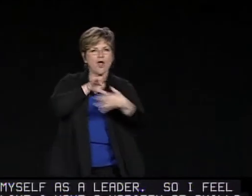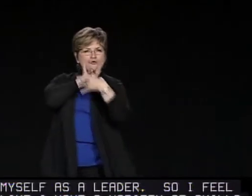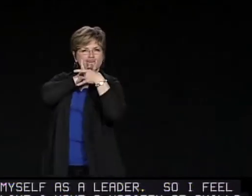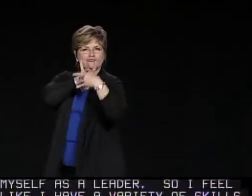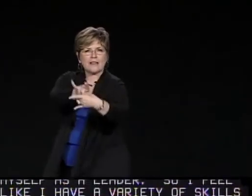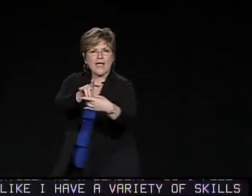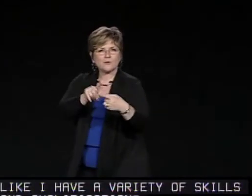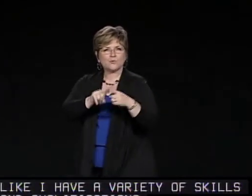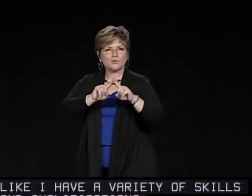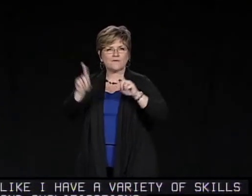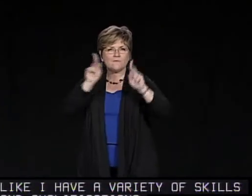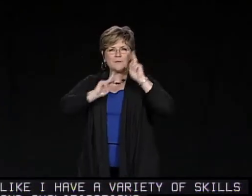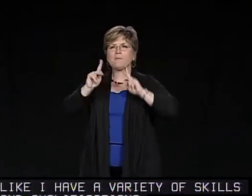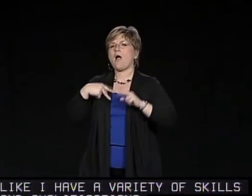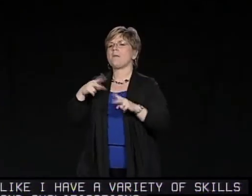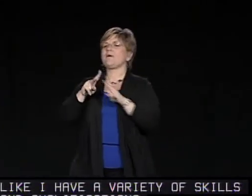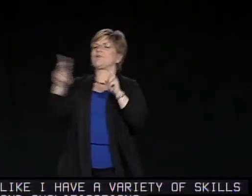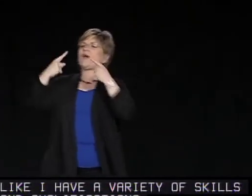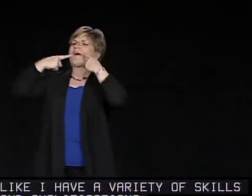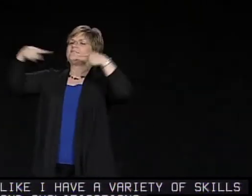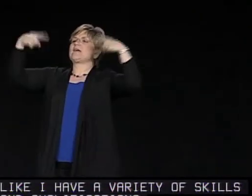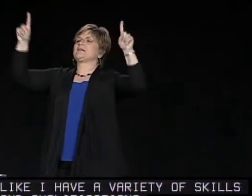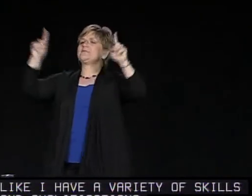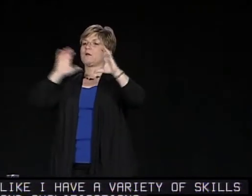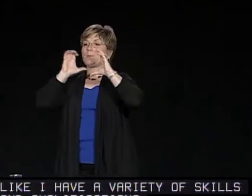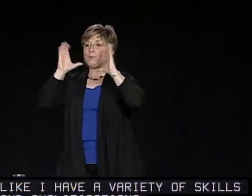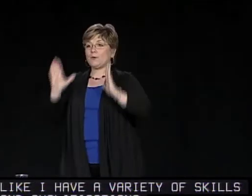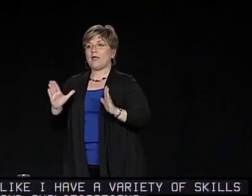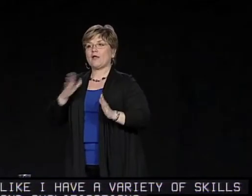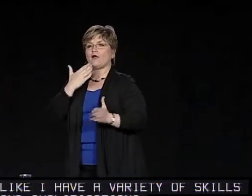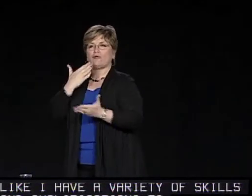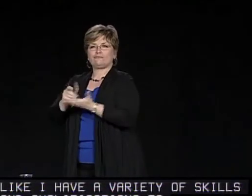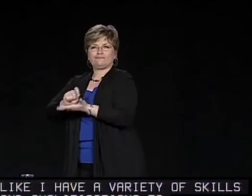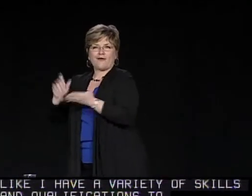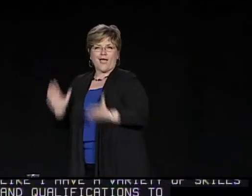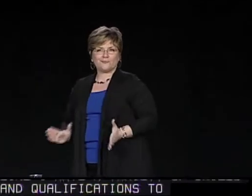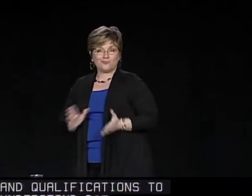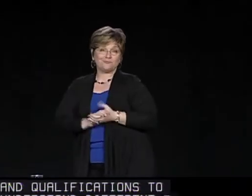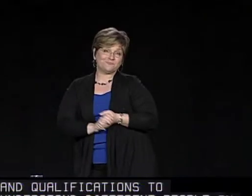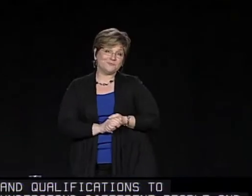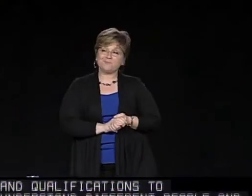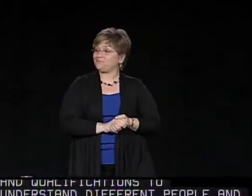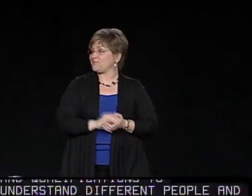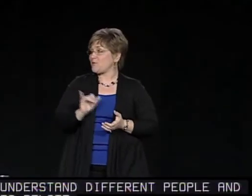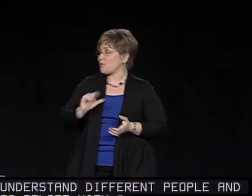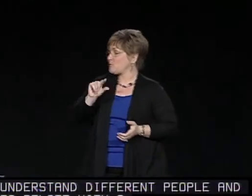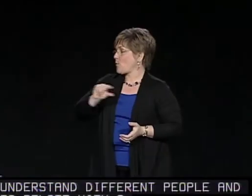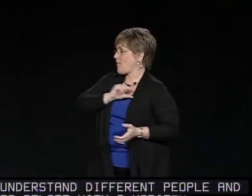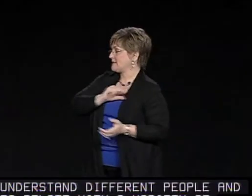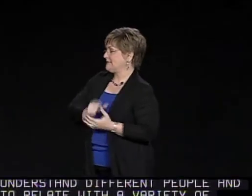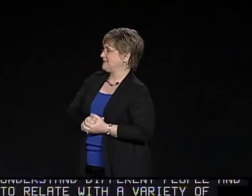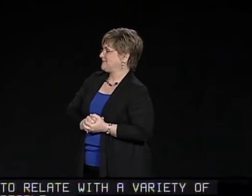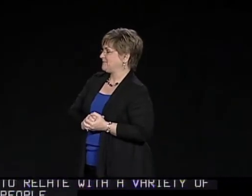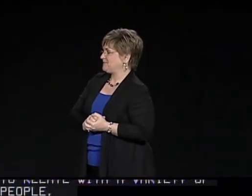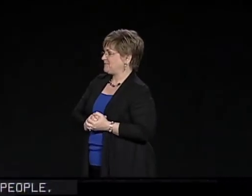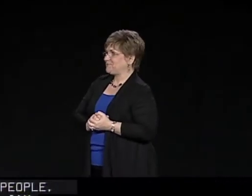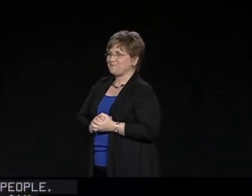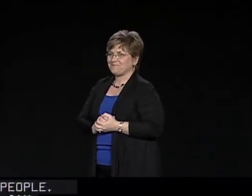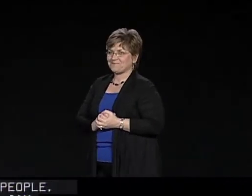understand different people. And to relate with a variety of people. I'm a successful communicator and a successful writer.